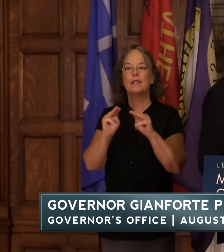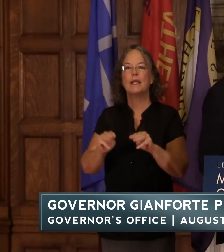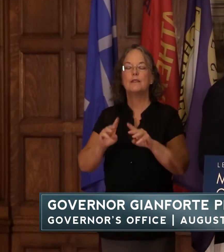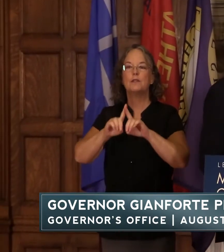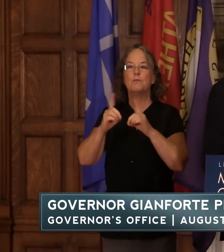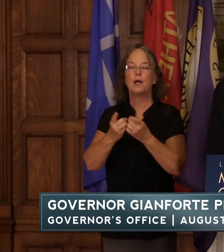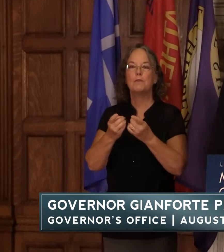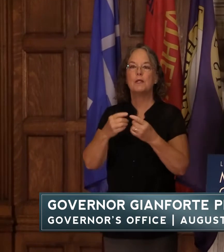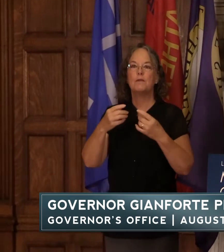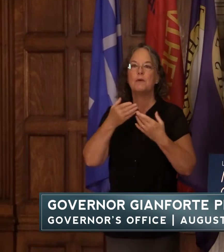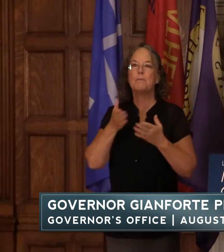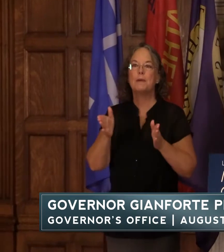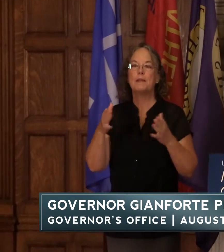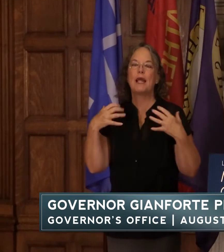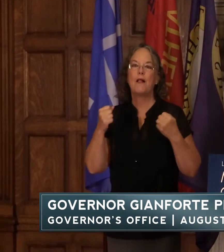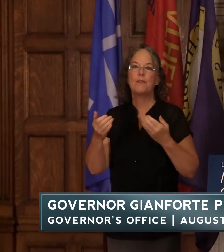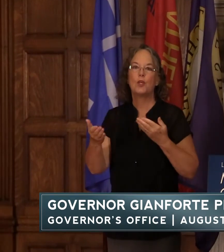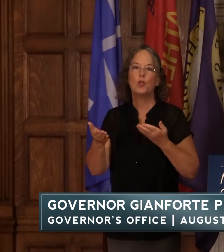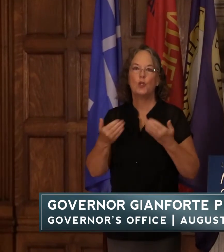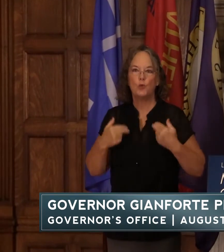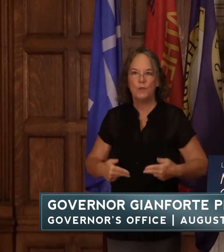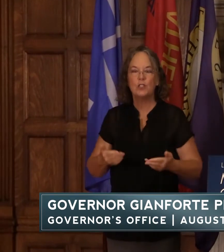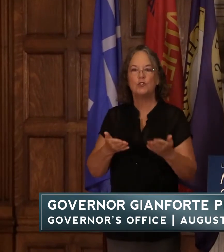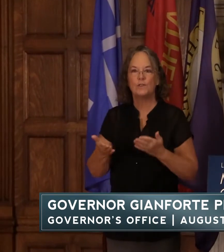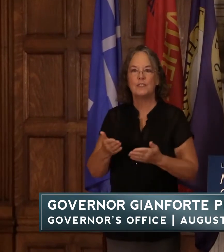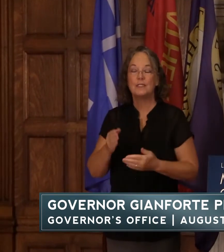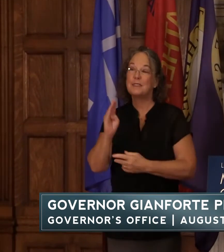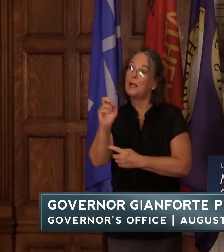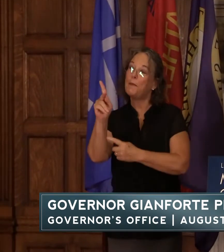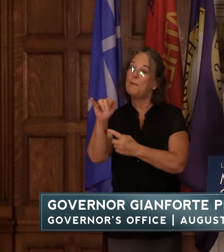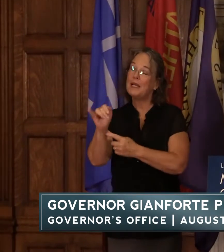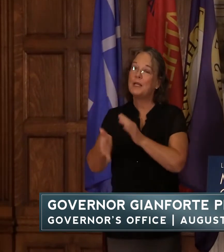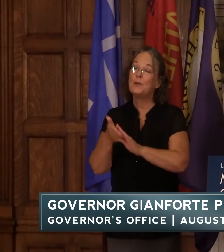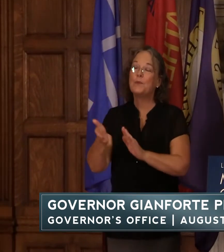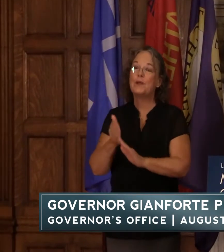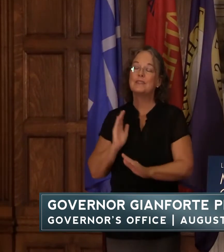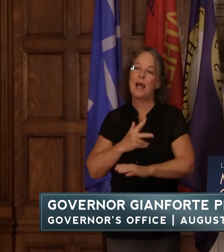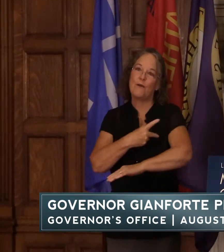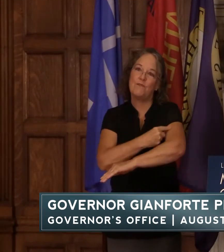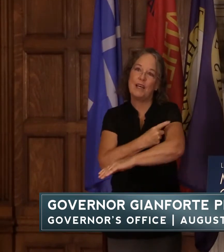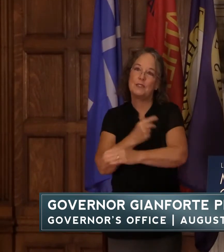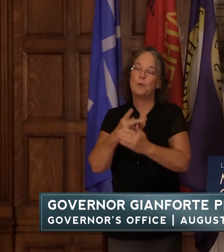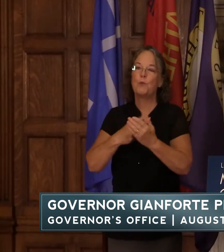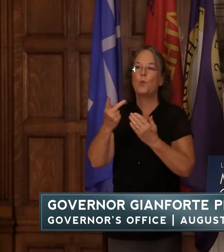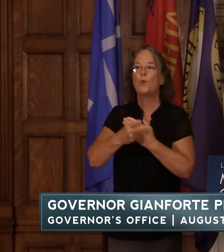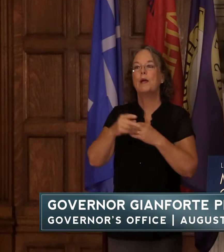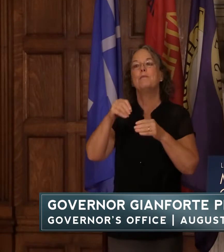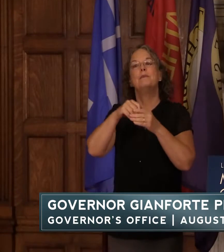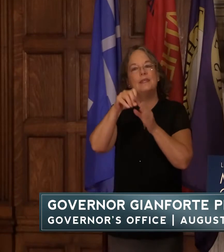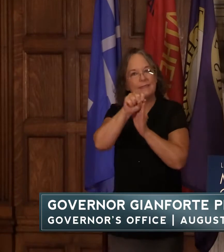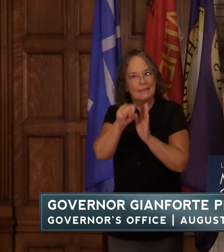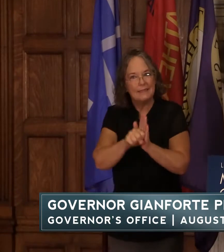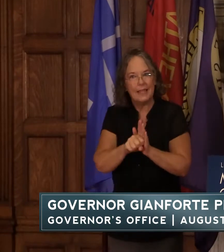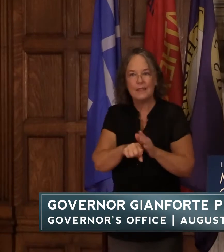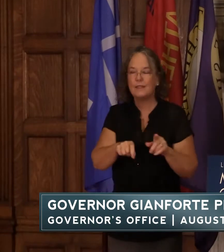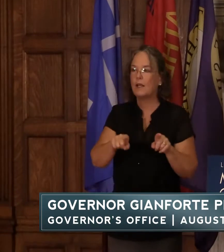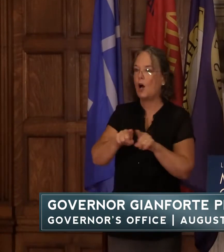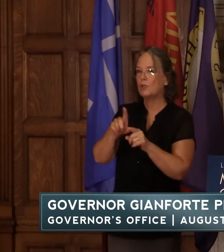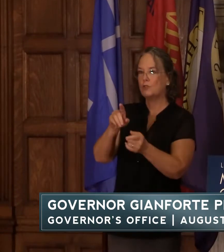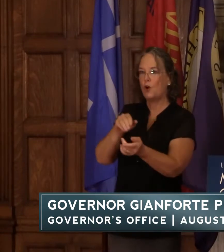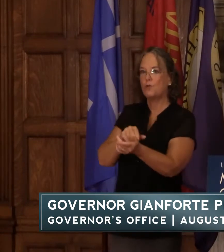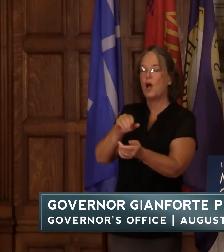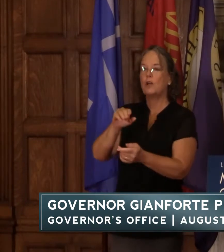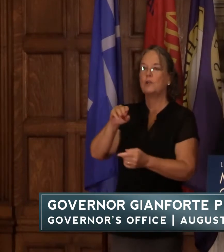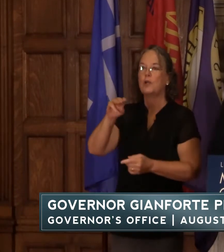services thank you for being here becky runs our vaccine distribution program in the state we also have dr maggie cook